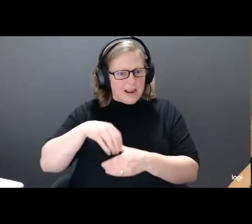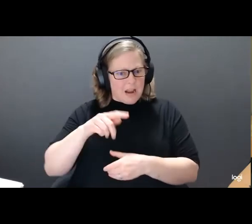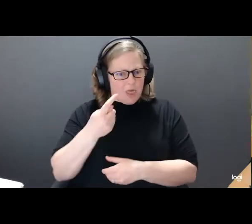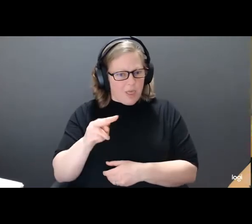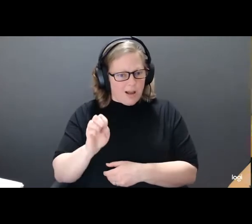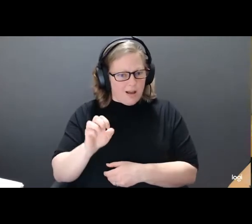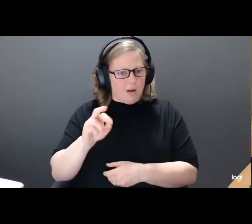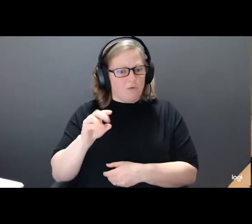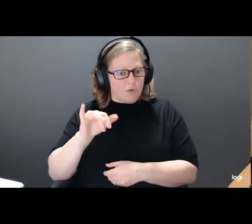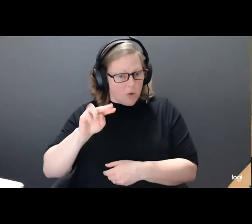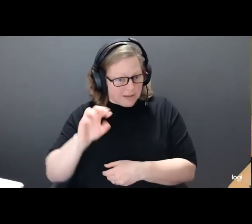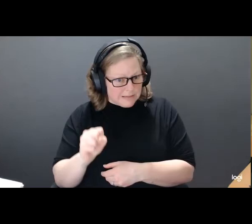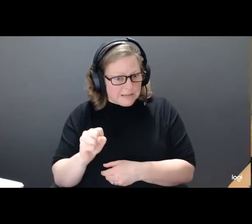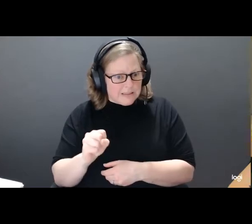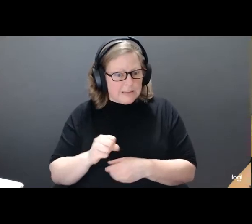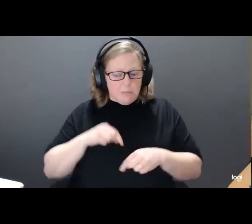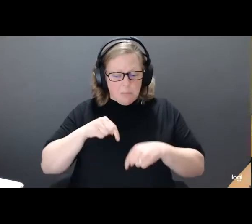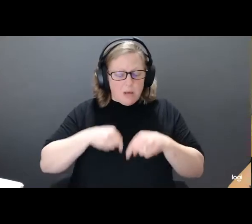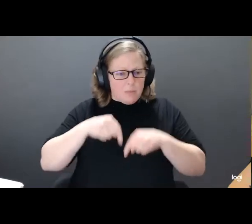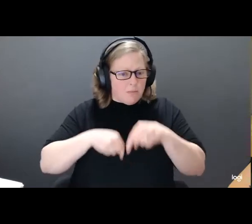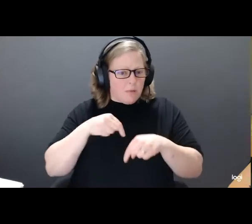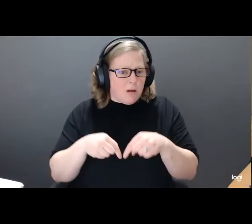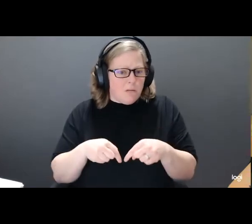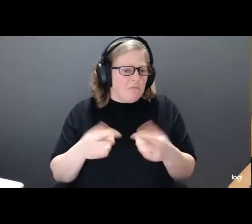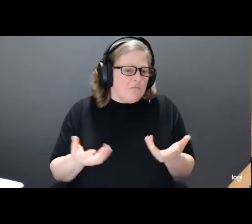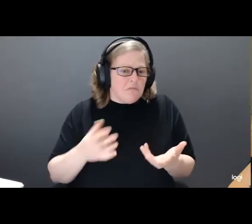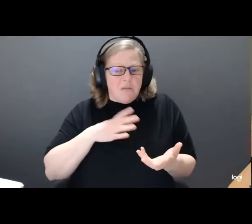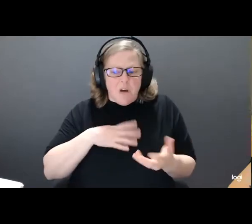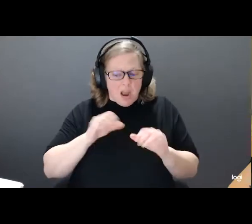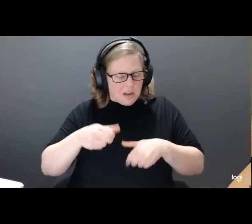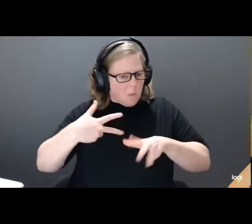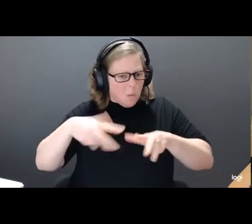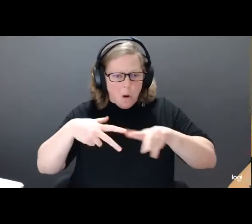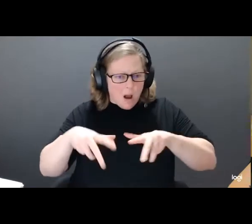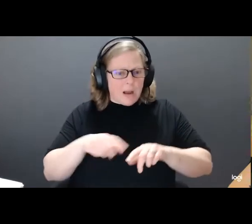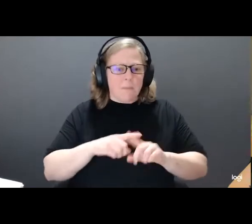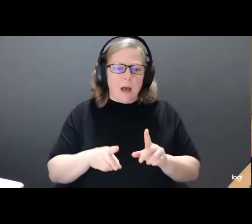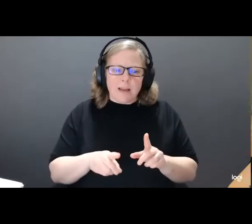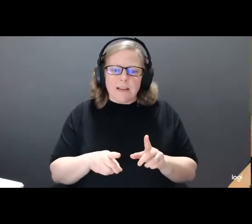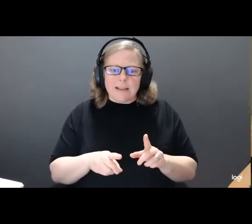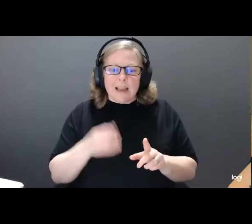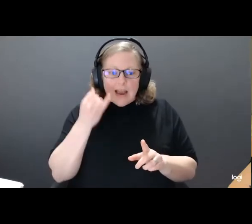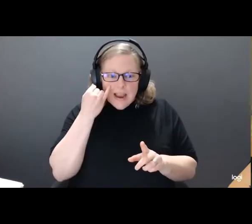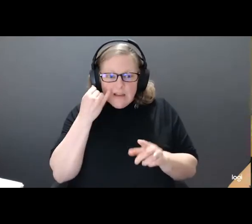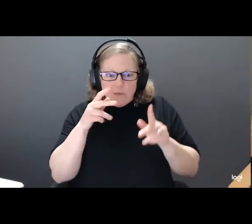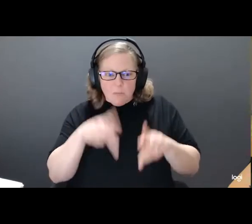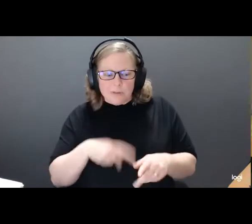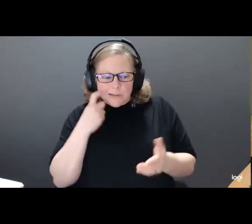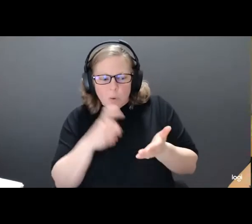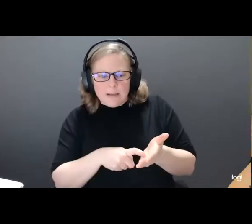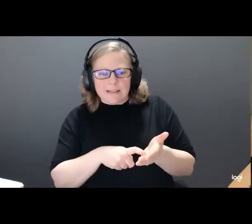didn't really slow me down, just being noticeable was all it had to be to completely thwart my work as a performer.